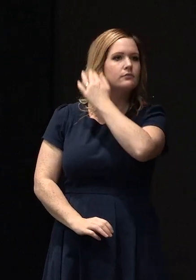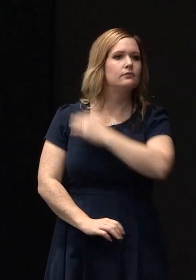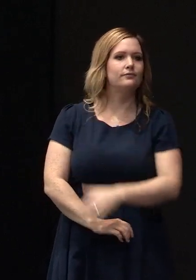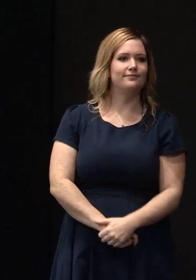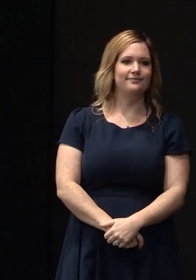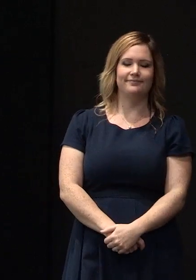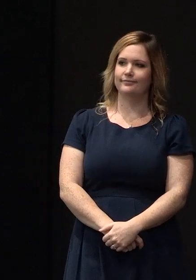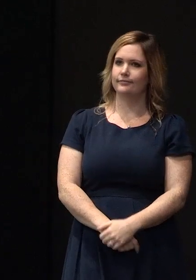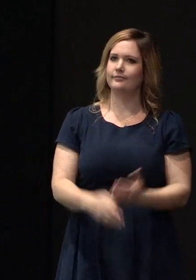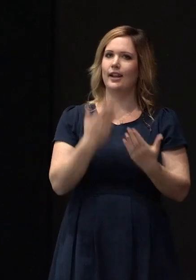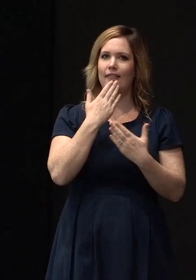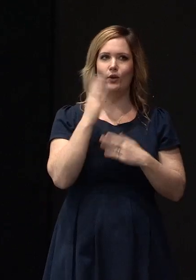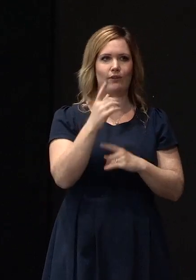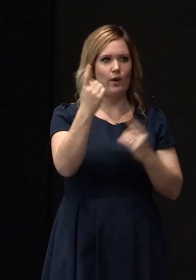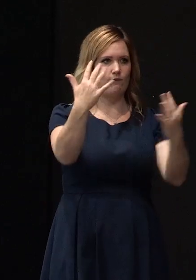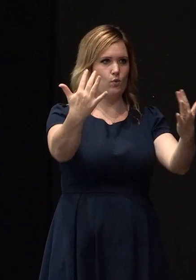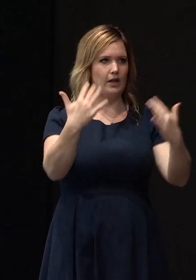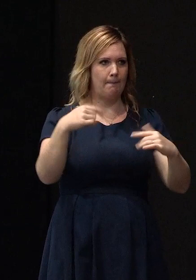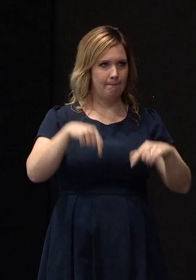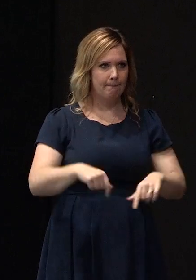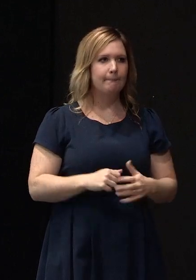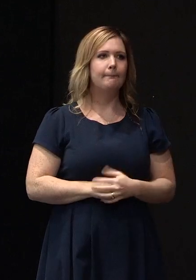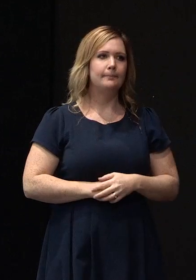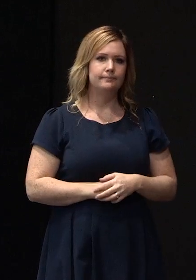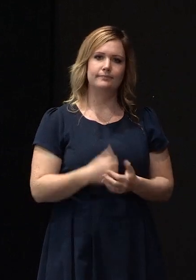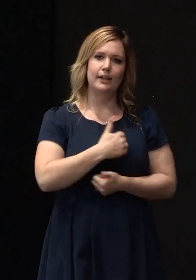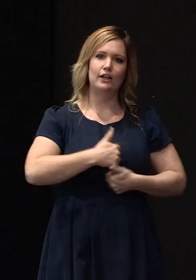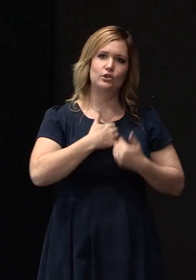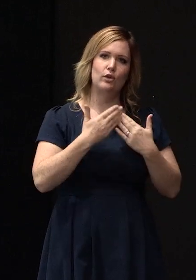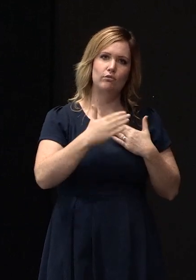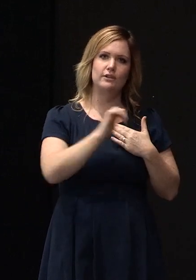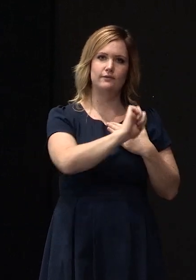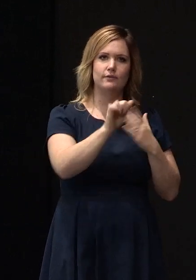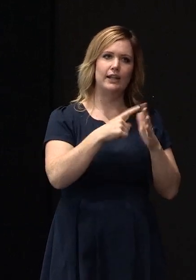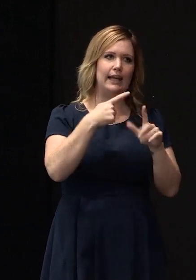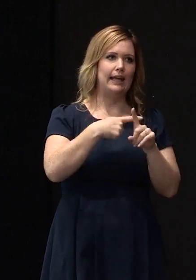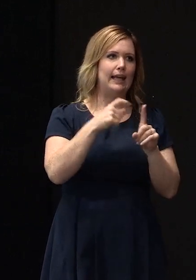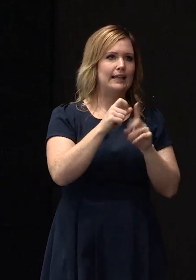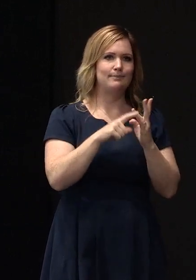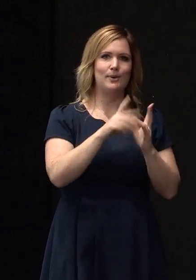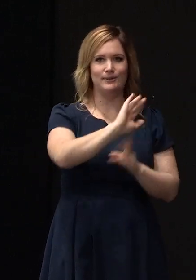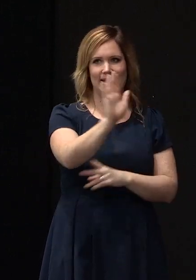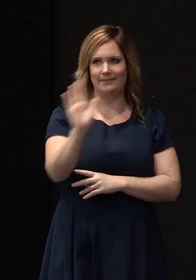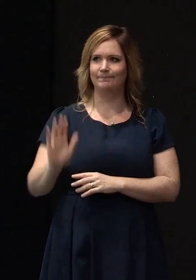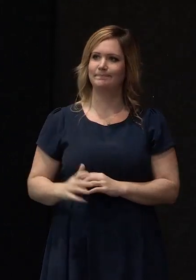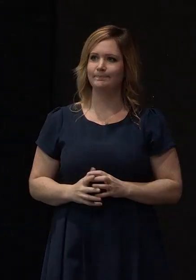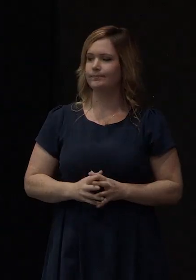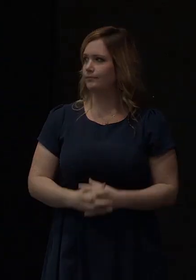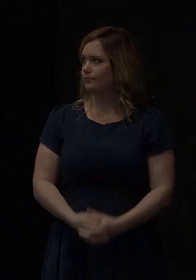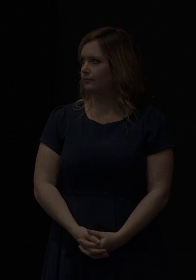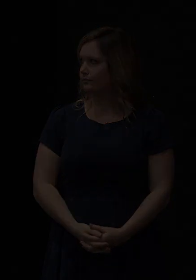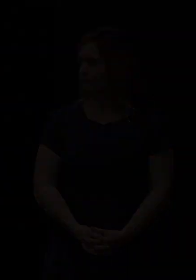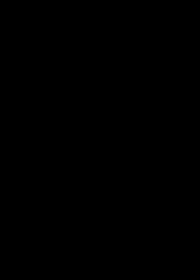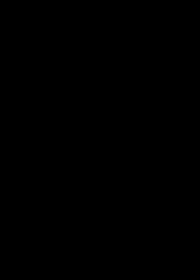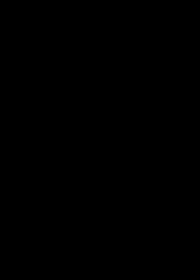okay thanks everybody for coming enjoy the rest of the expo see ya bye thank you anyone got any